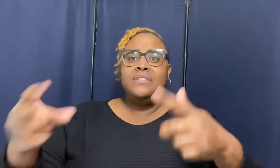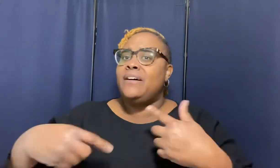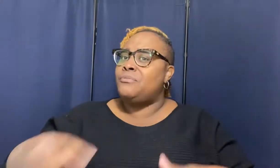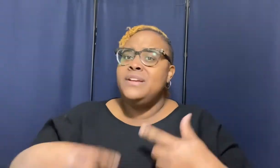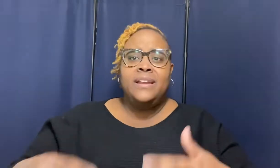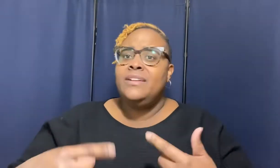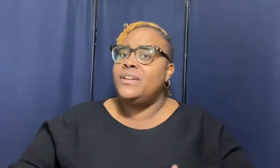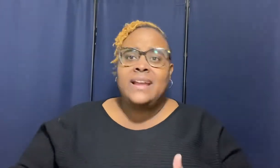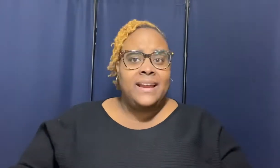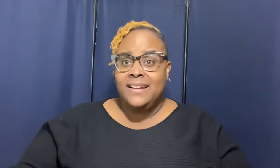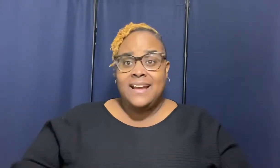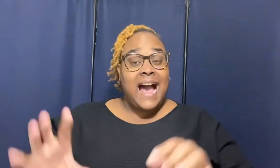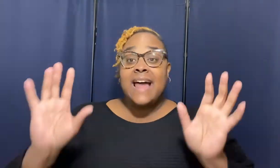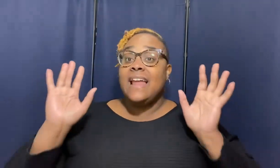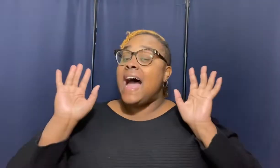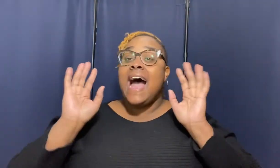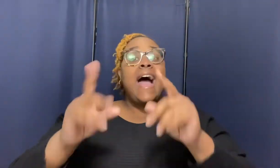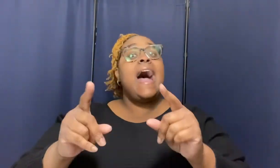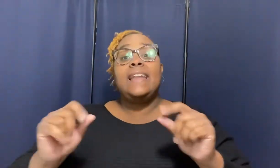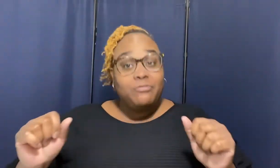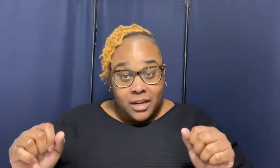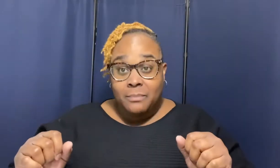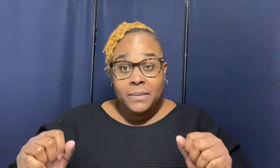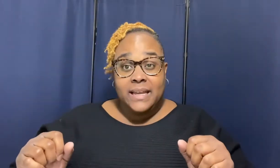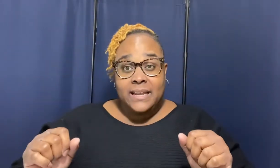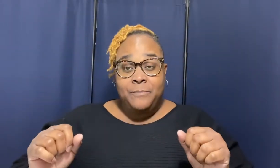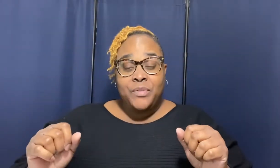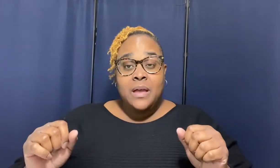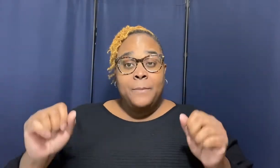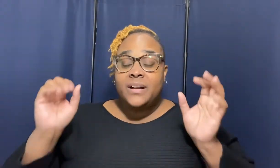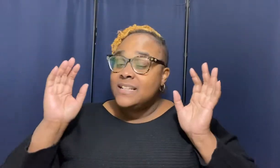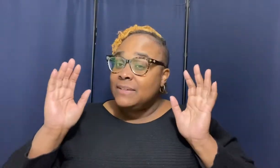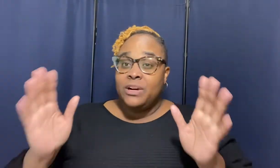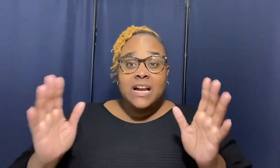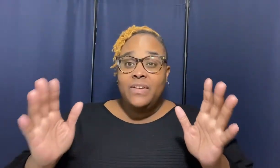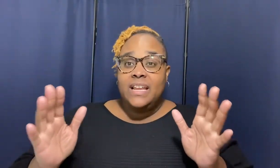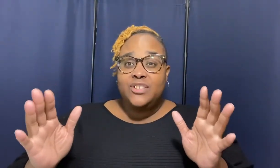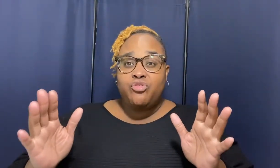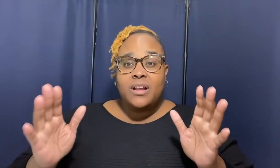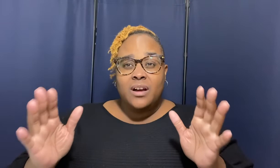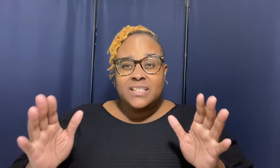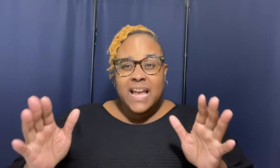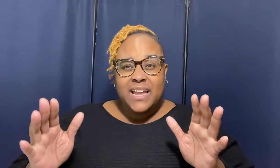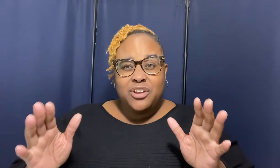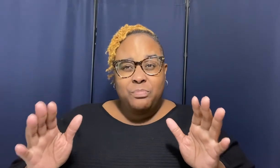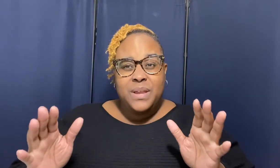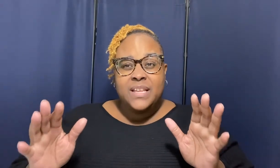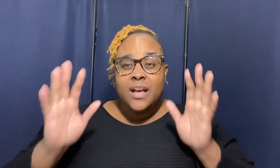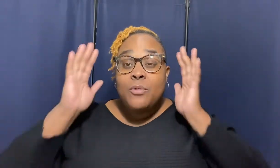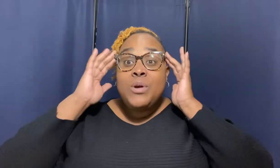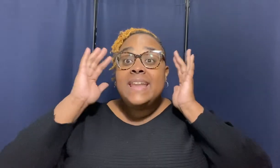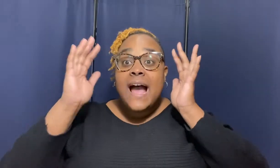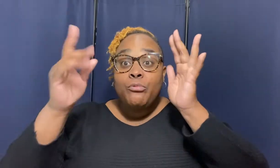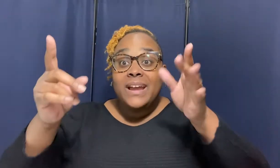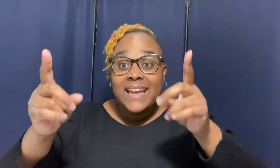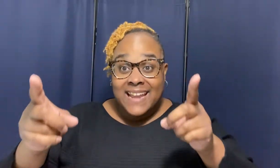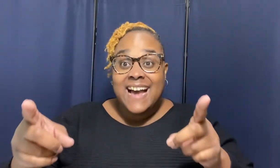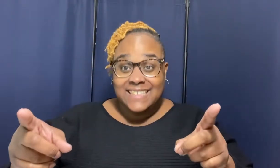gotta read it every day i i highly recommend it because whatever it is trying to attack your peace we now recognize that